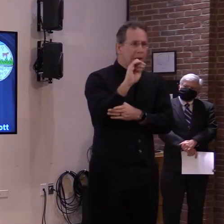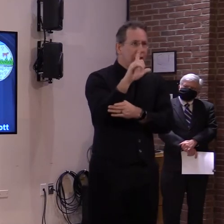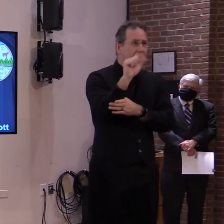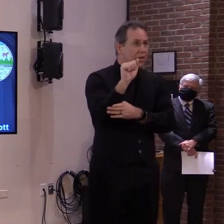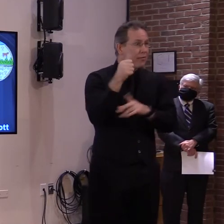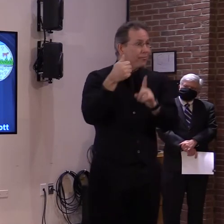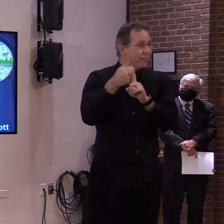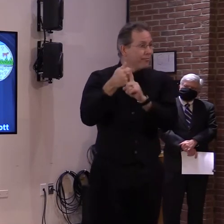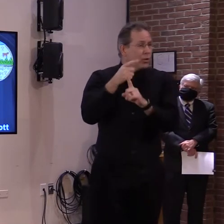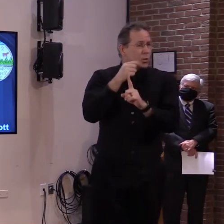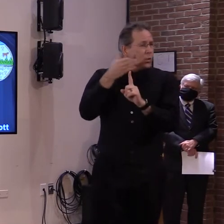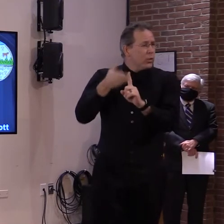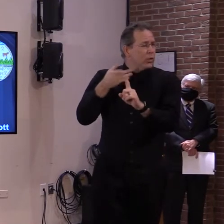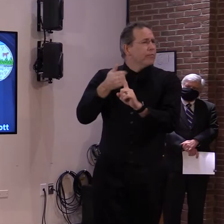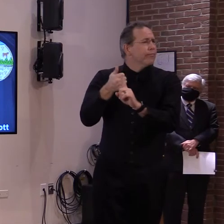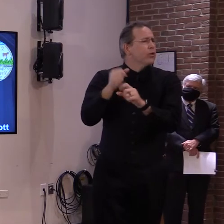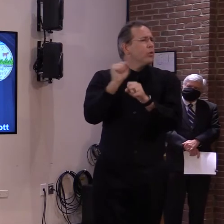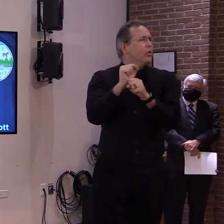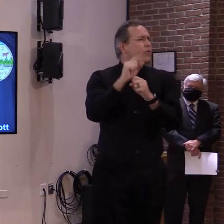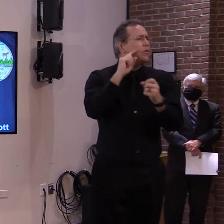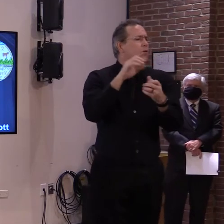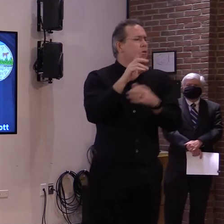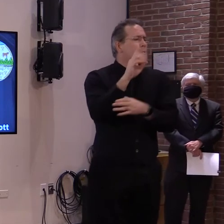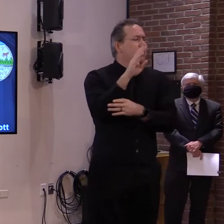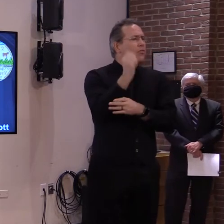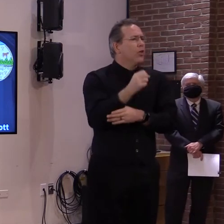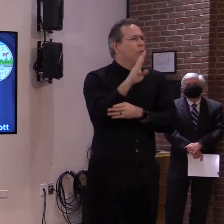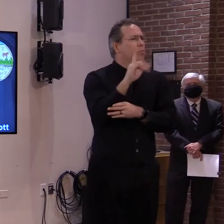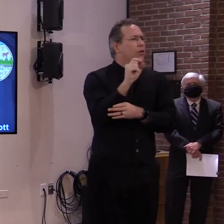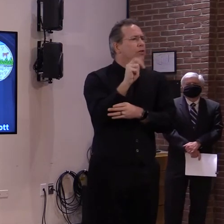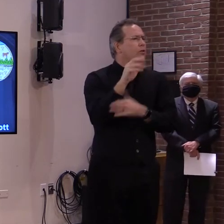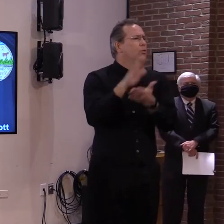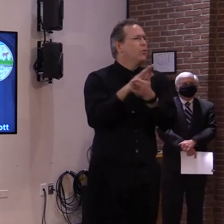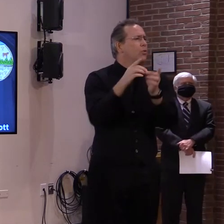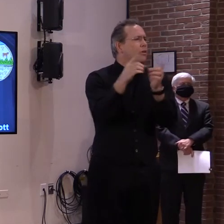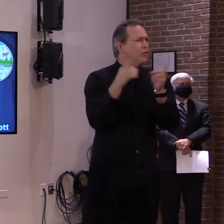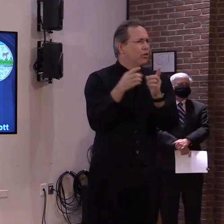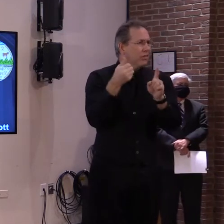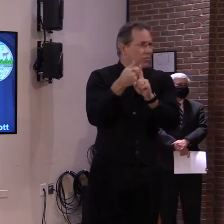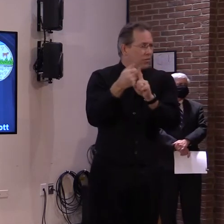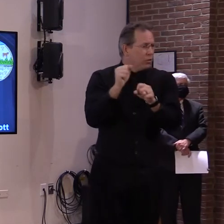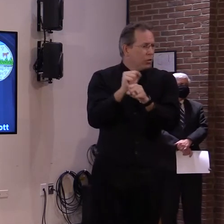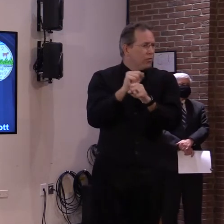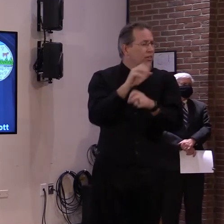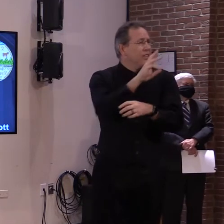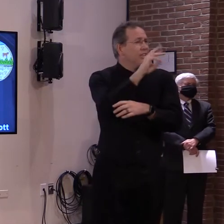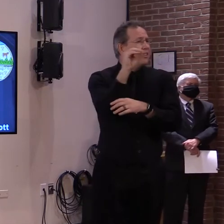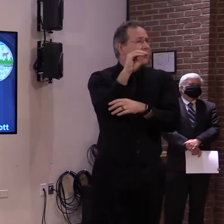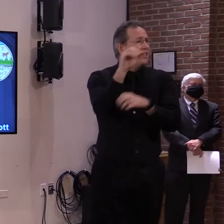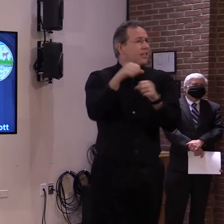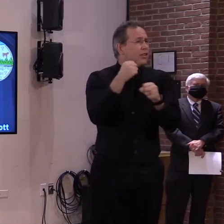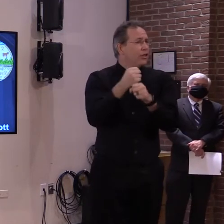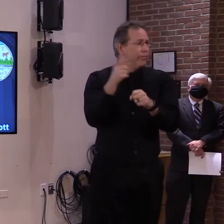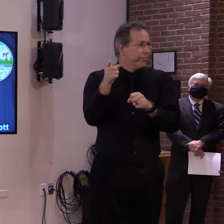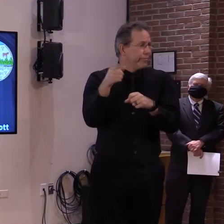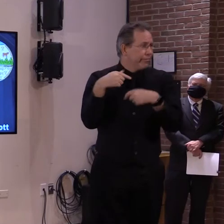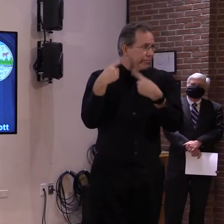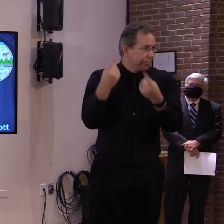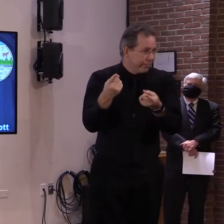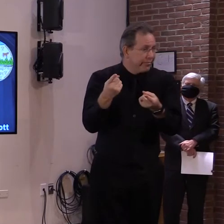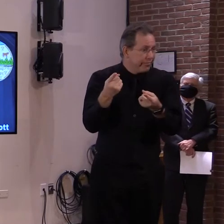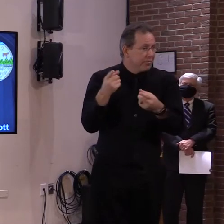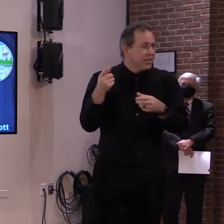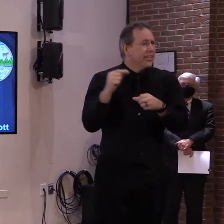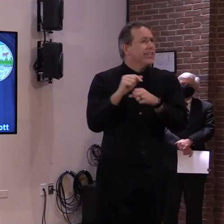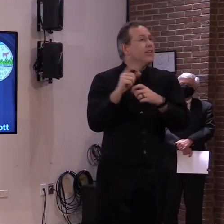District. He's been in public education for over 60 years. And this weekend, he celebrated his